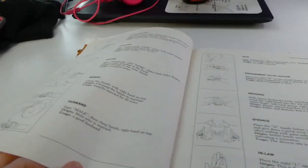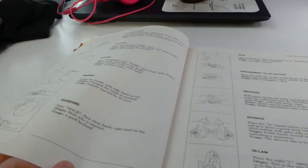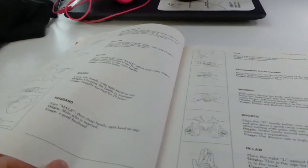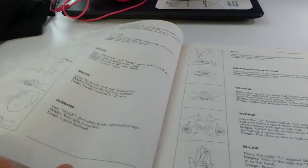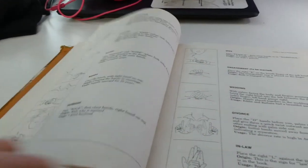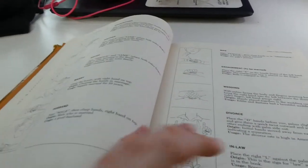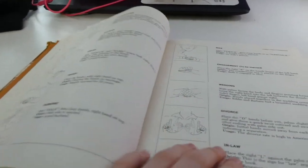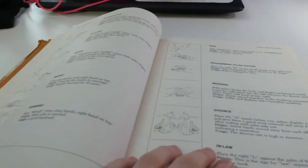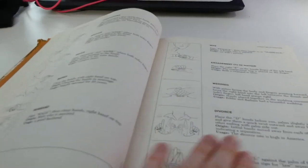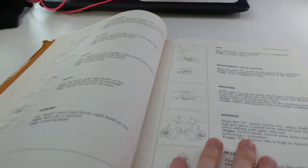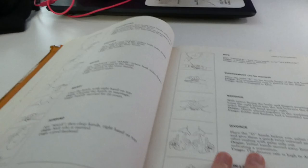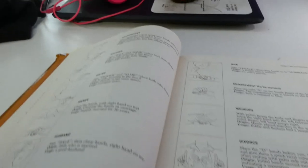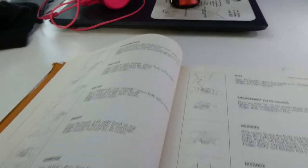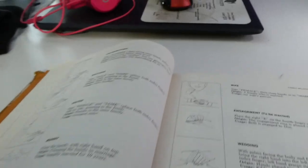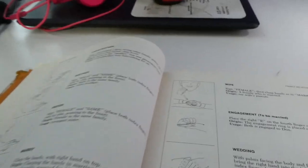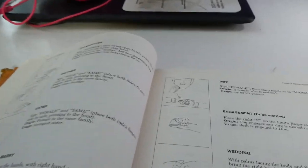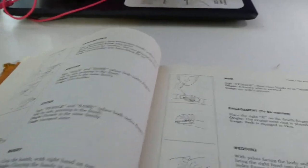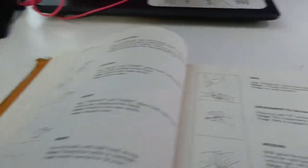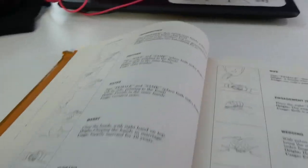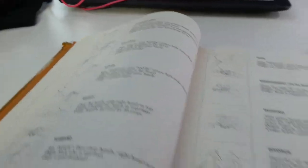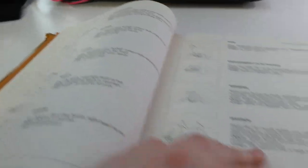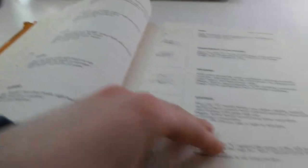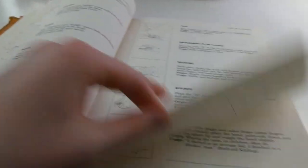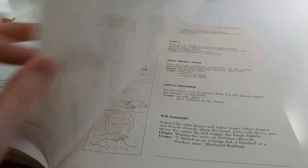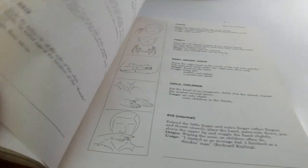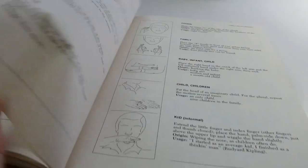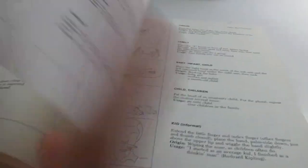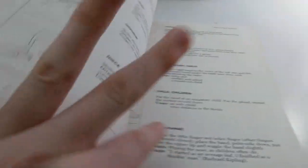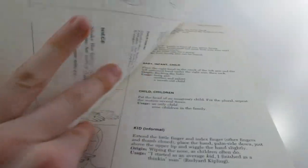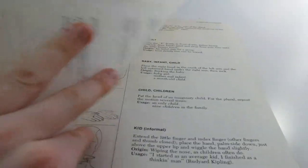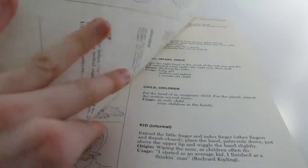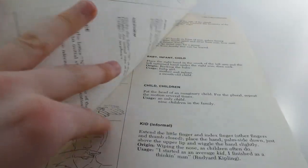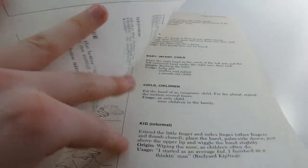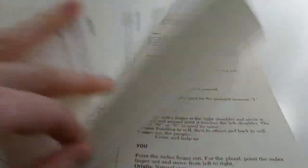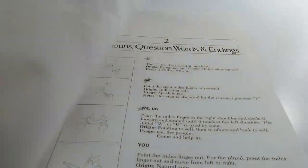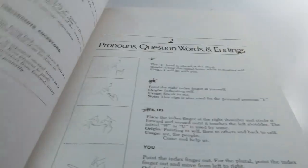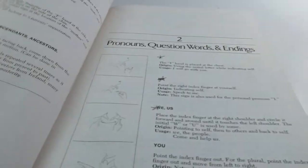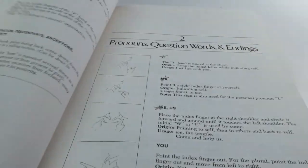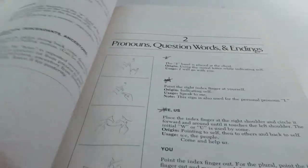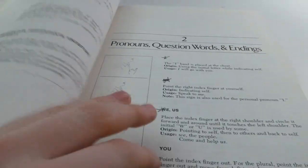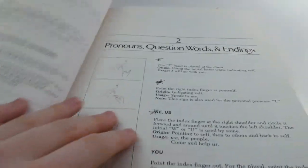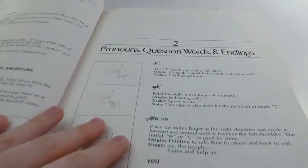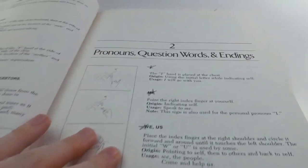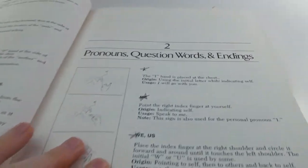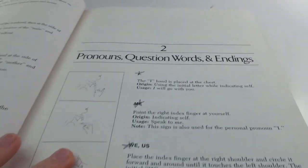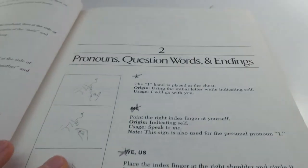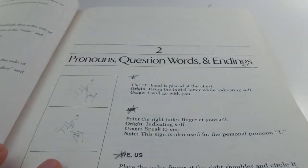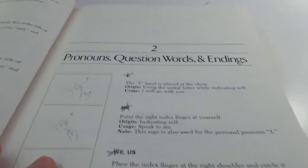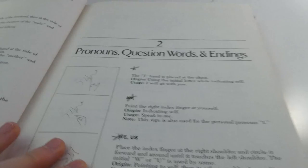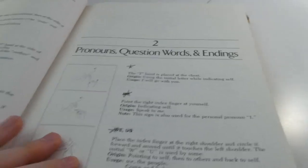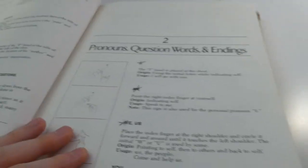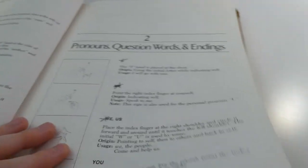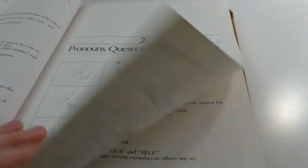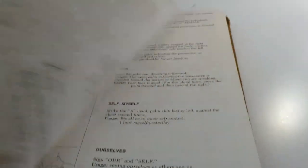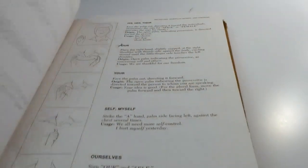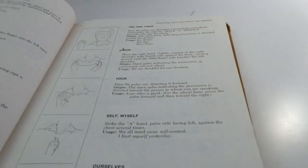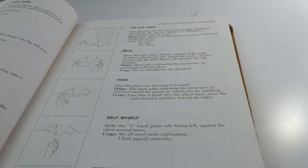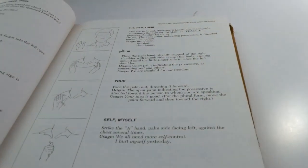pages, uh, not this one, but the rest of them. So, now we're on to personal pronouns, question words, and endings.